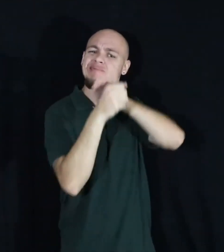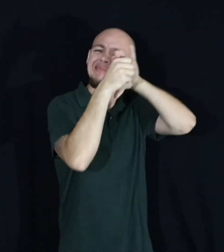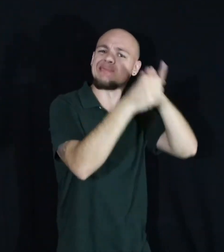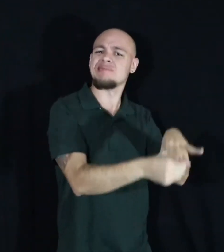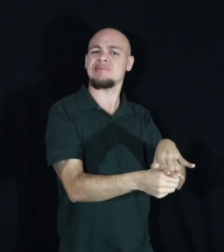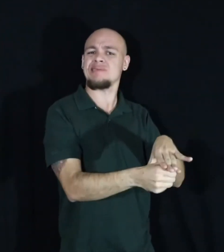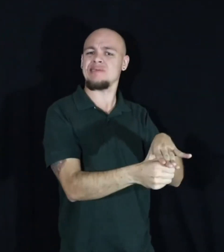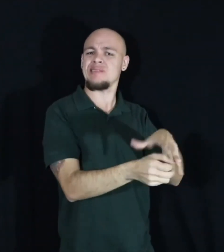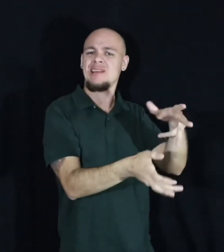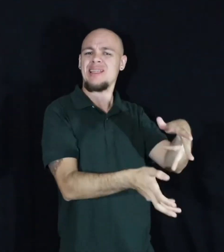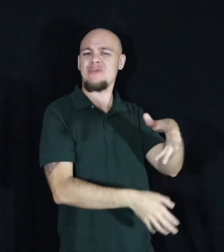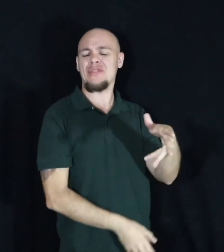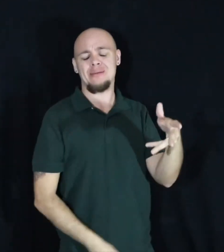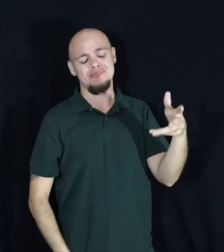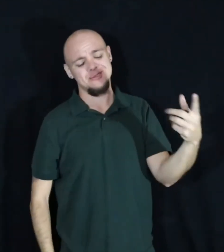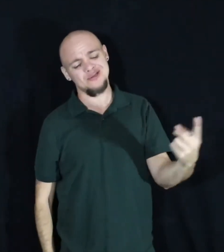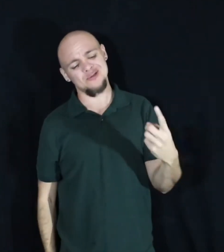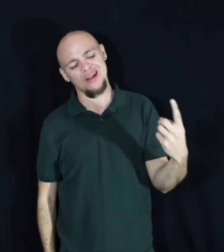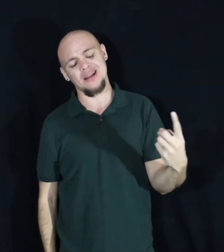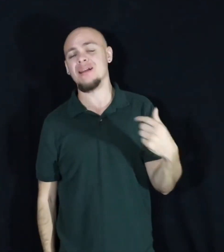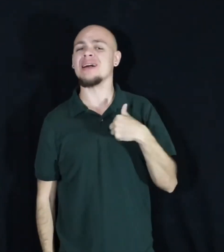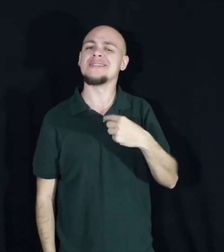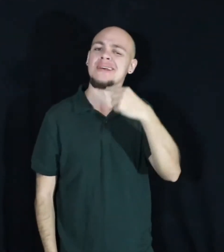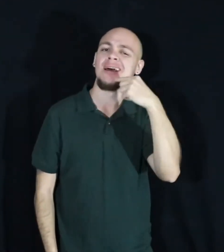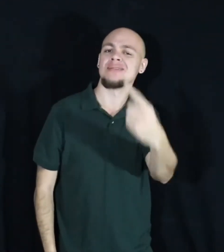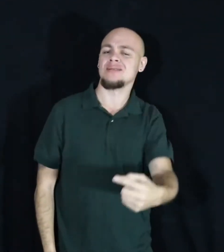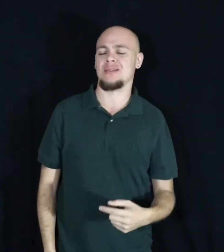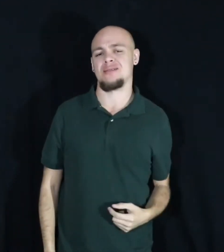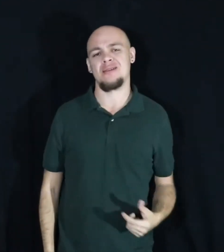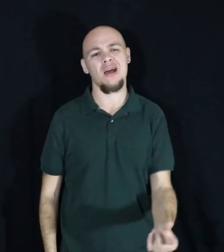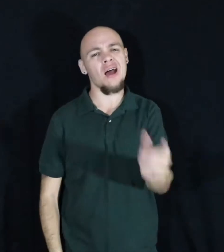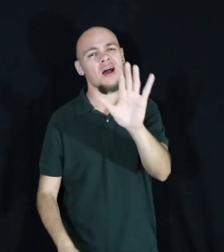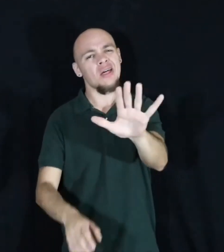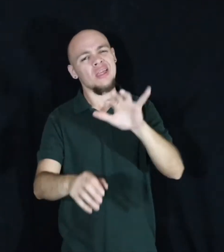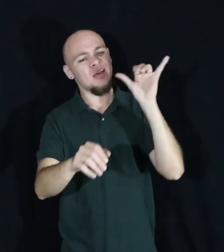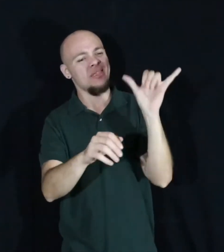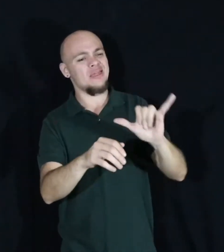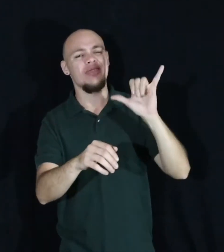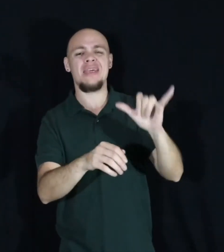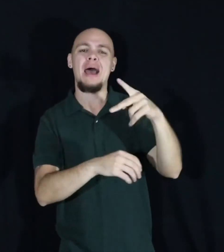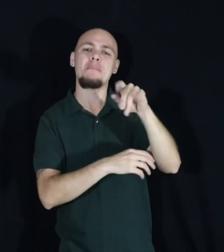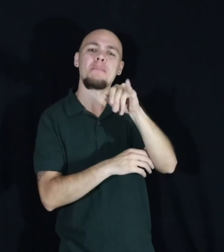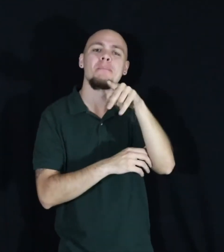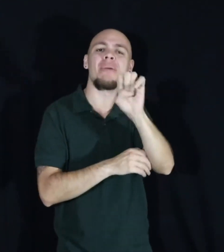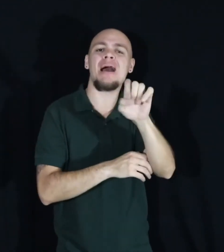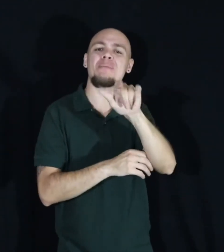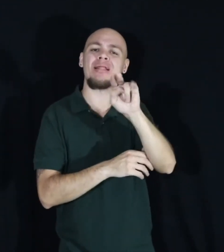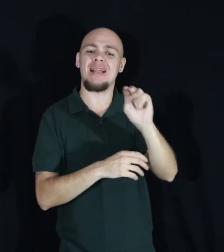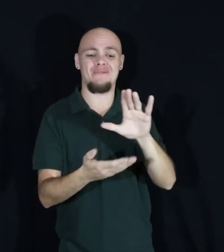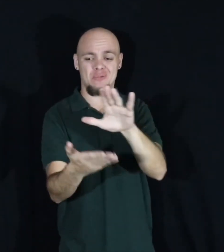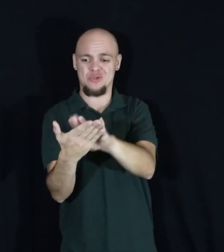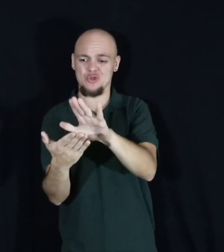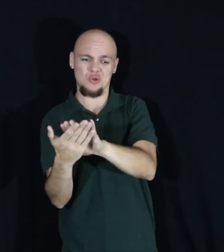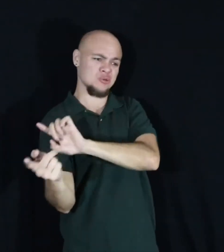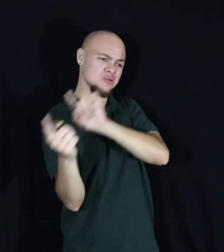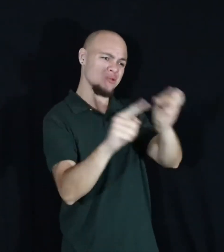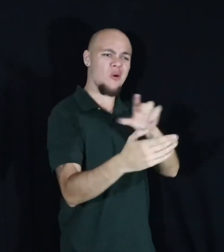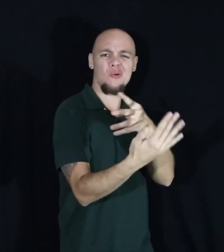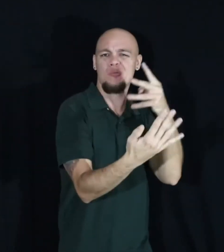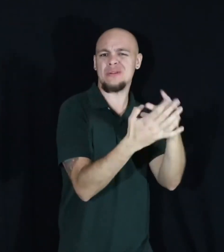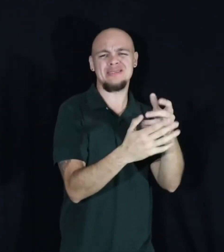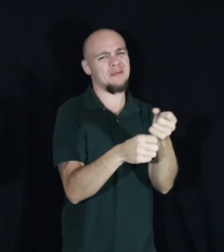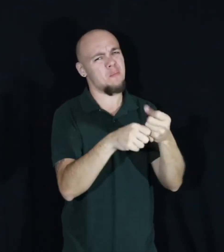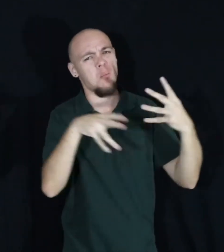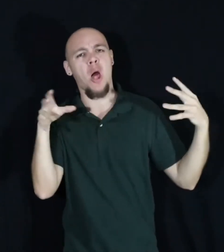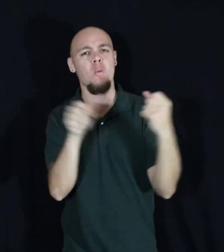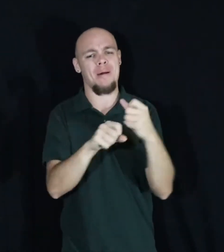left them stranded. So I say, blow up that pipeline from school yards to prisons. For this is not